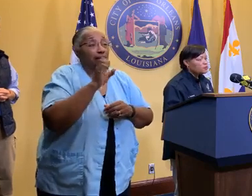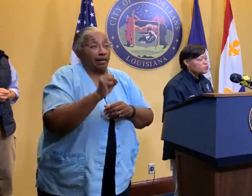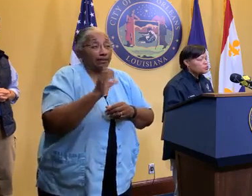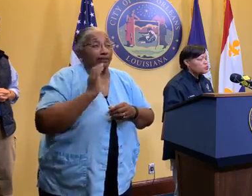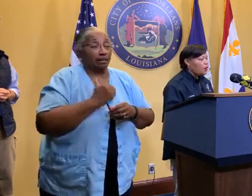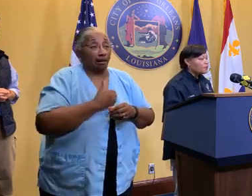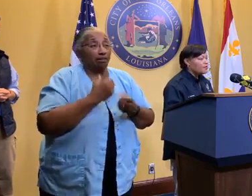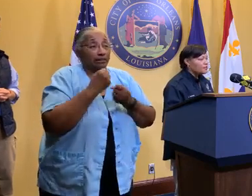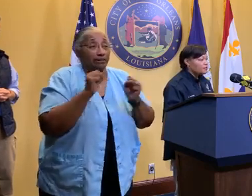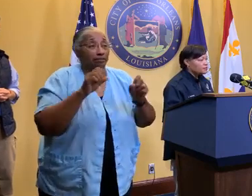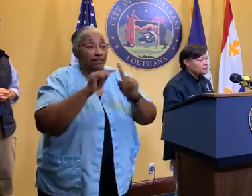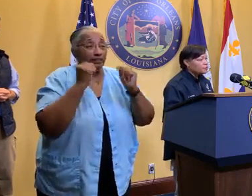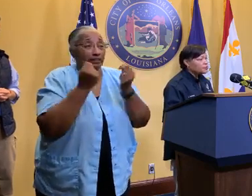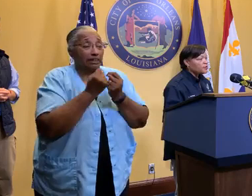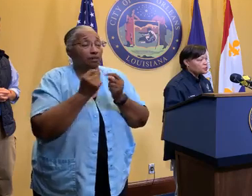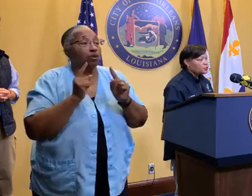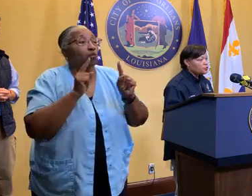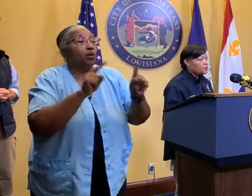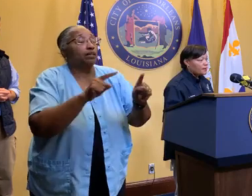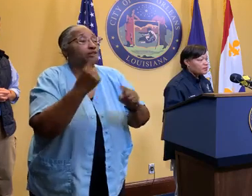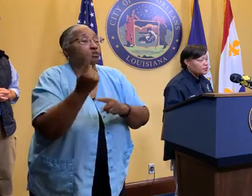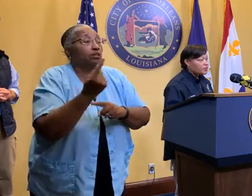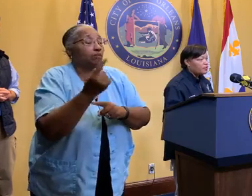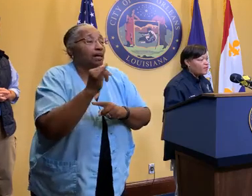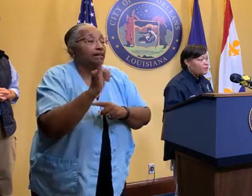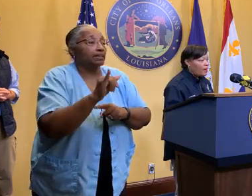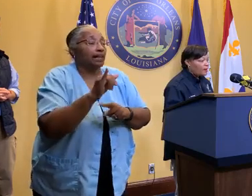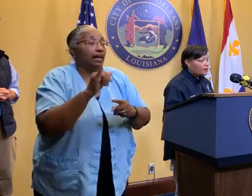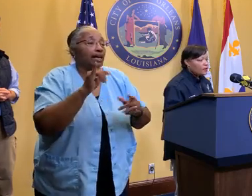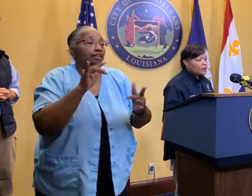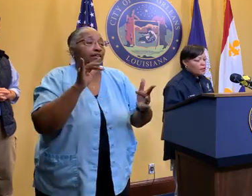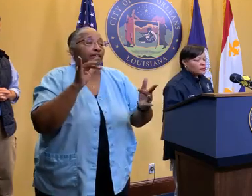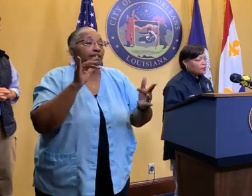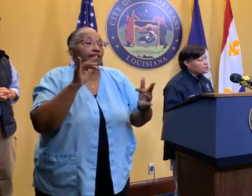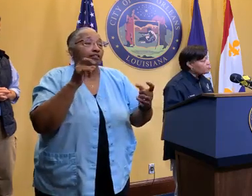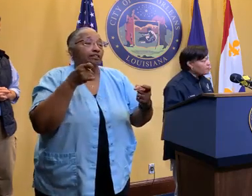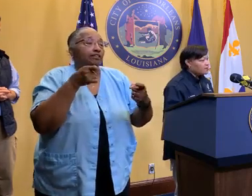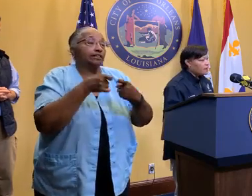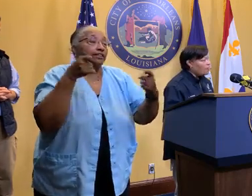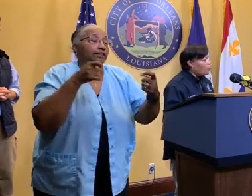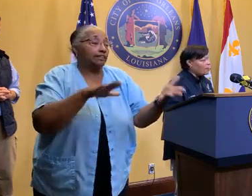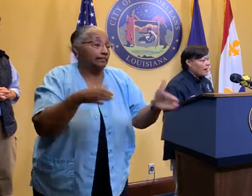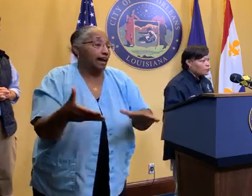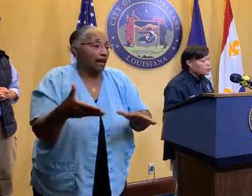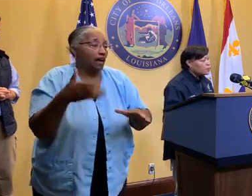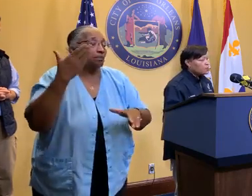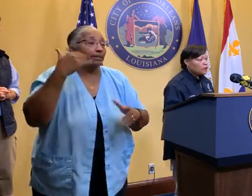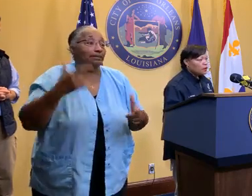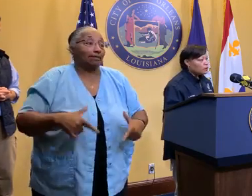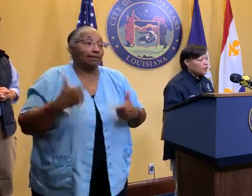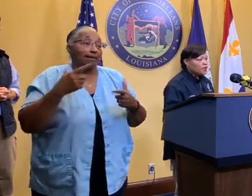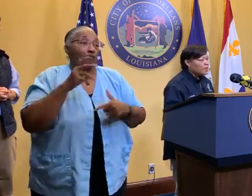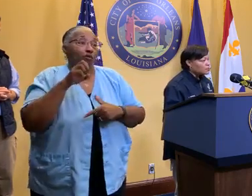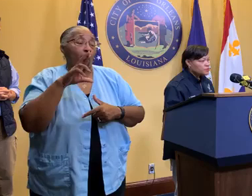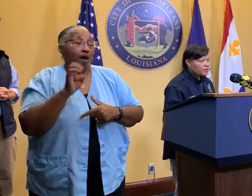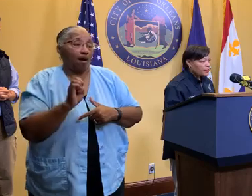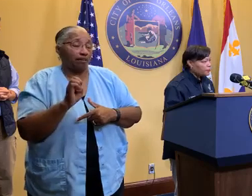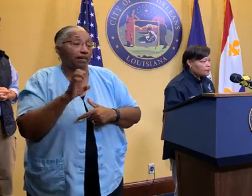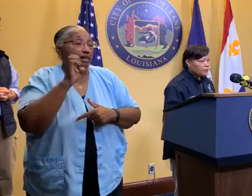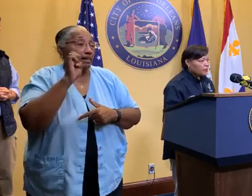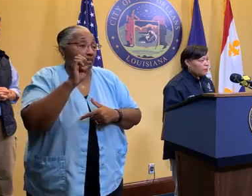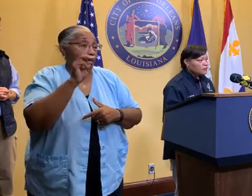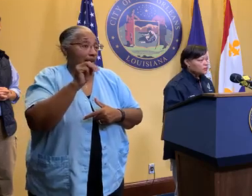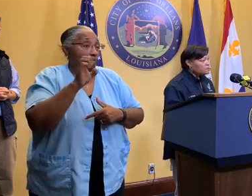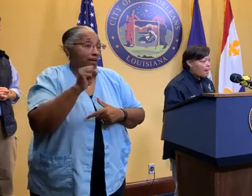responded to our resident who was electrocuted by touching a live wire, know, energy had to come on out. EMS was